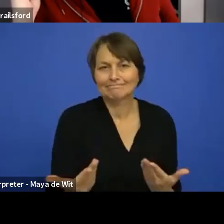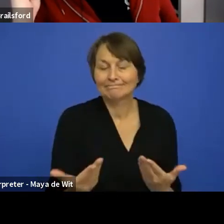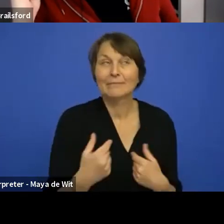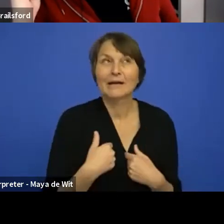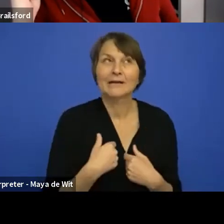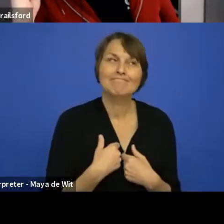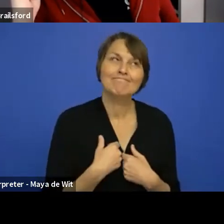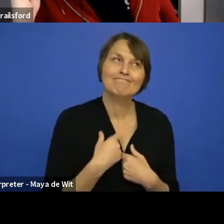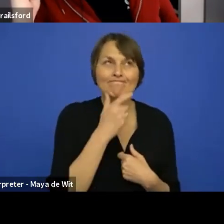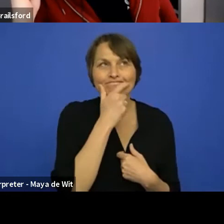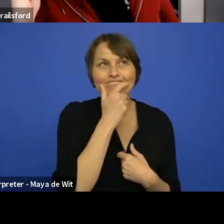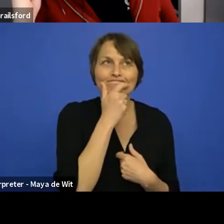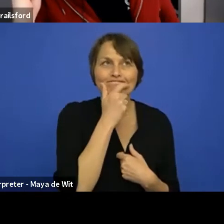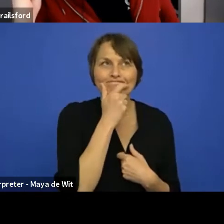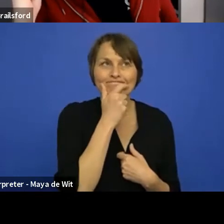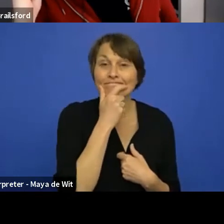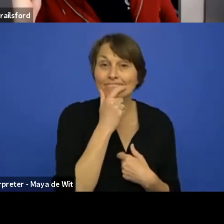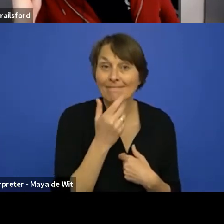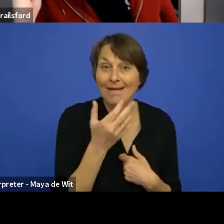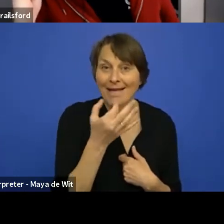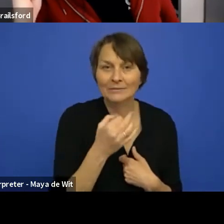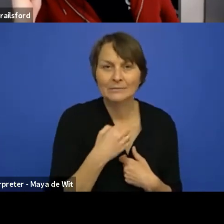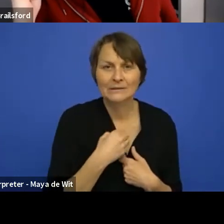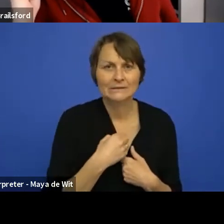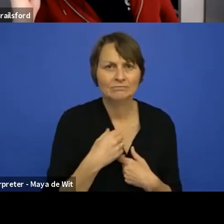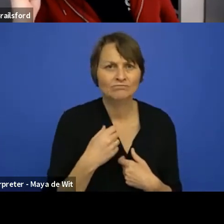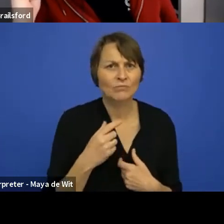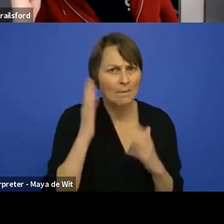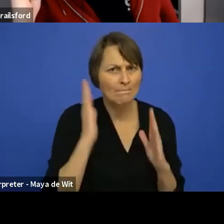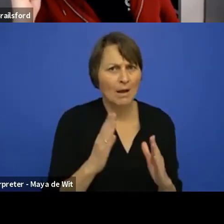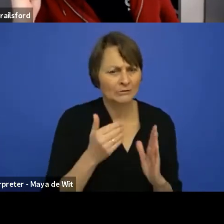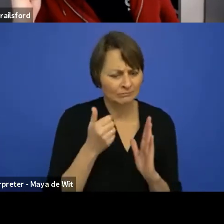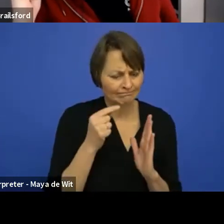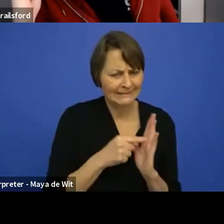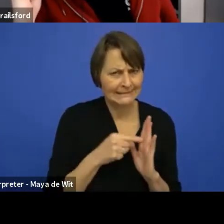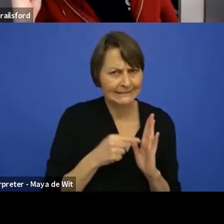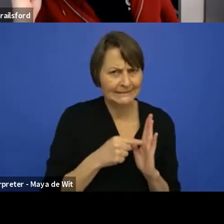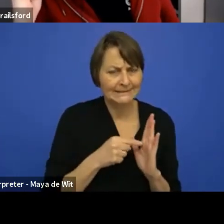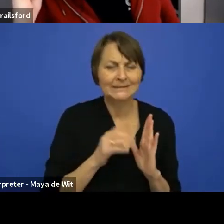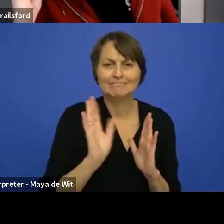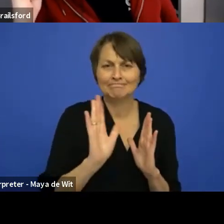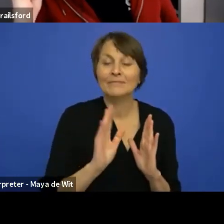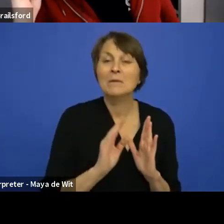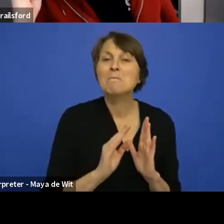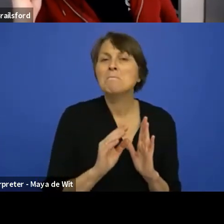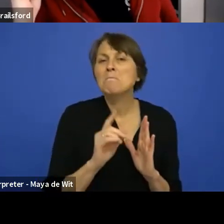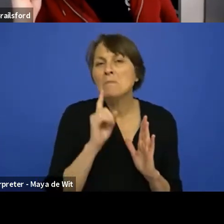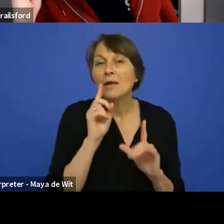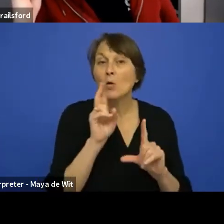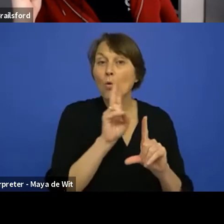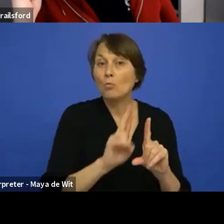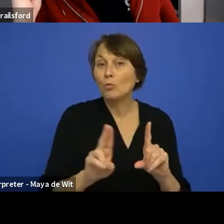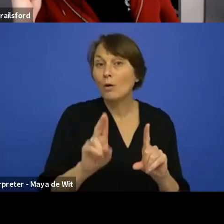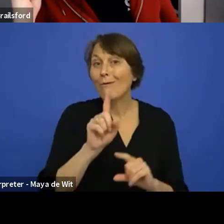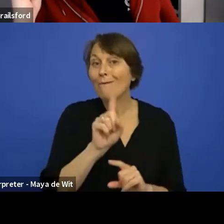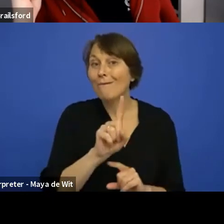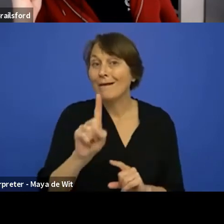ask me and don't, you know, pin me to this, but, uh, maybe Umbraco 11, which is scheduled for, uh, September 22,